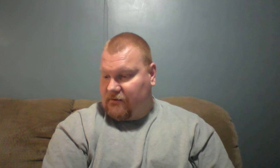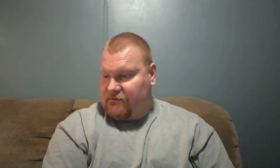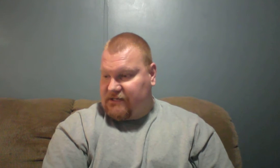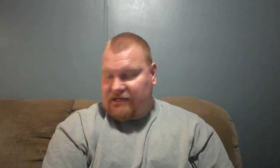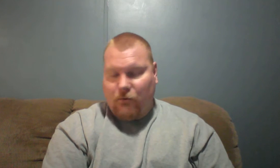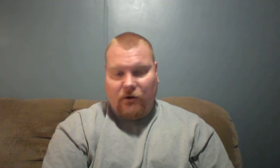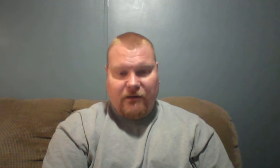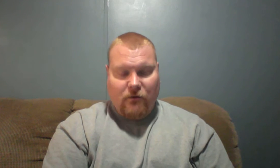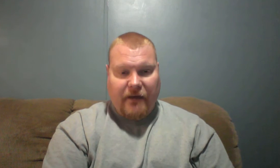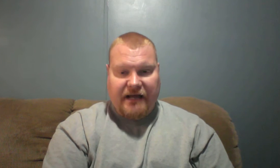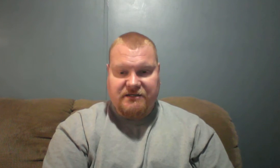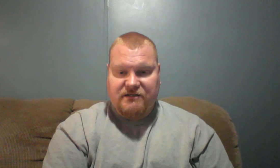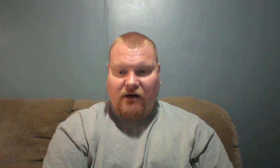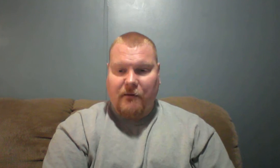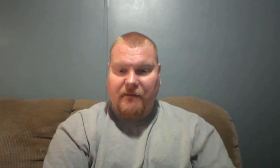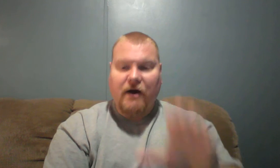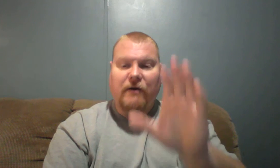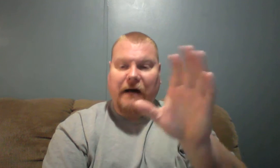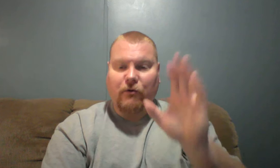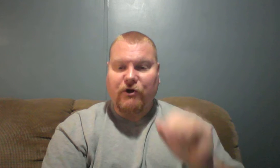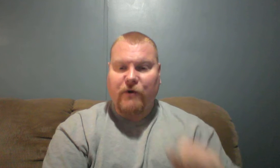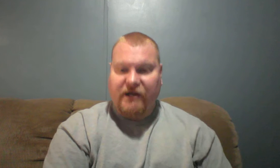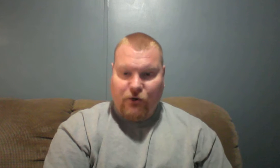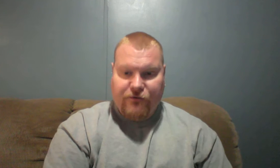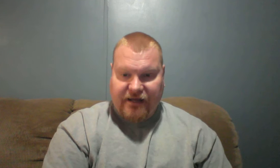Sunday morning in one passage. How about, behold, I will do a new thing.